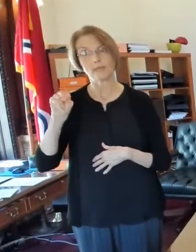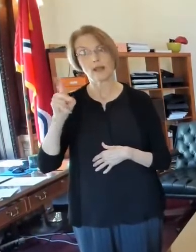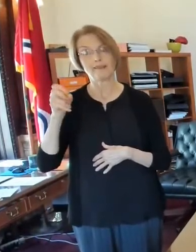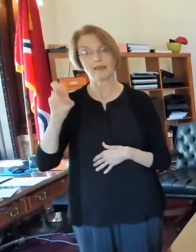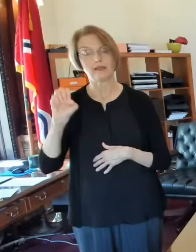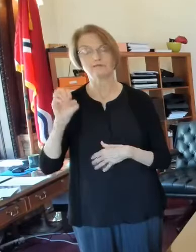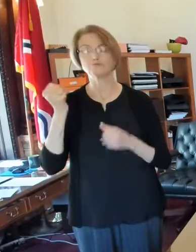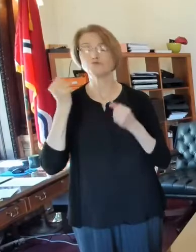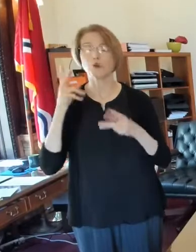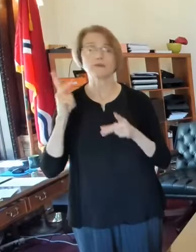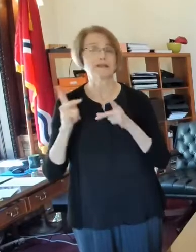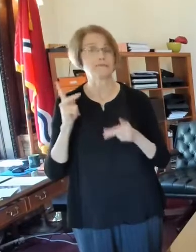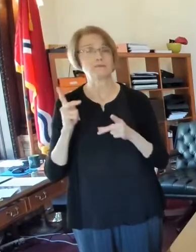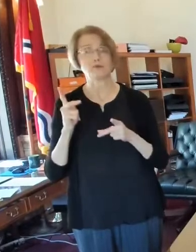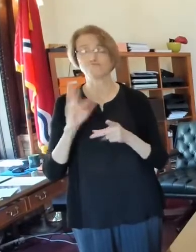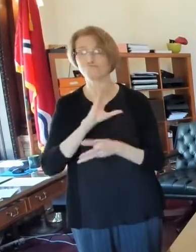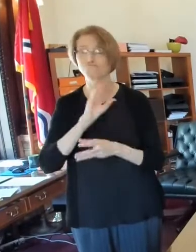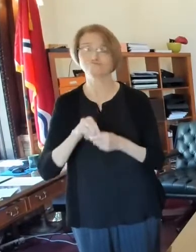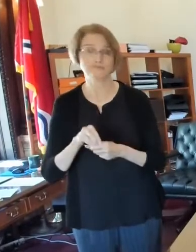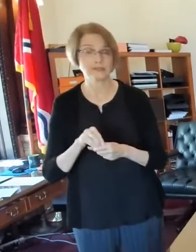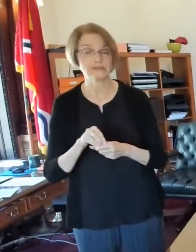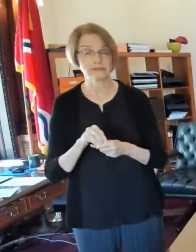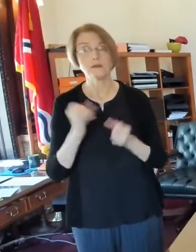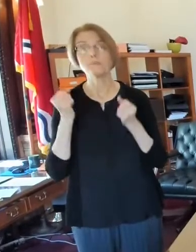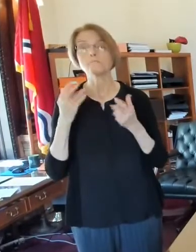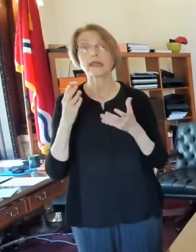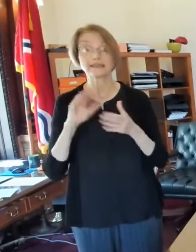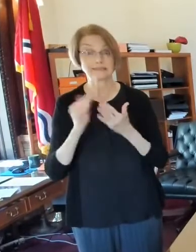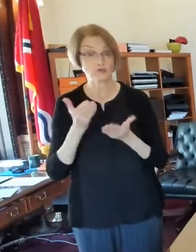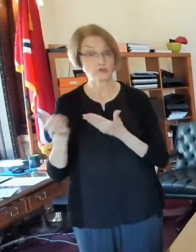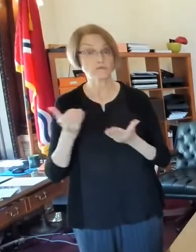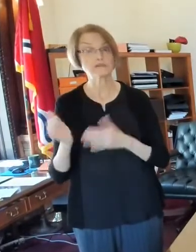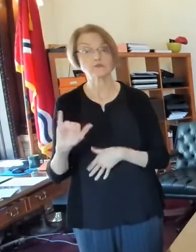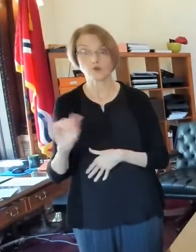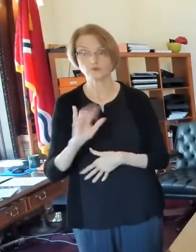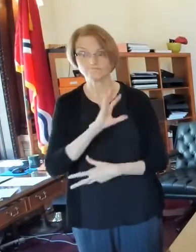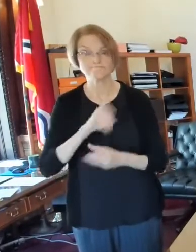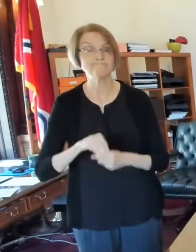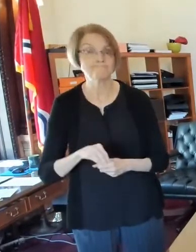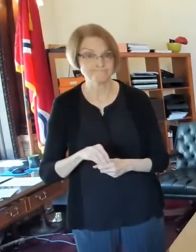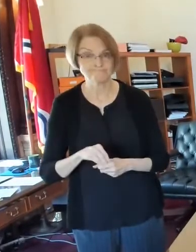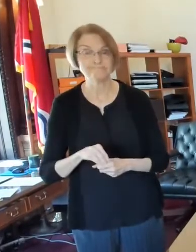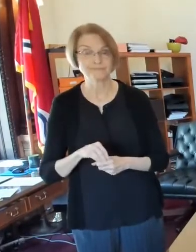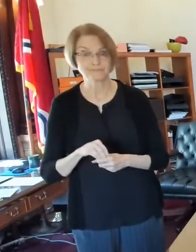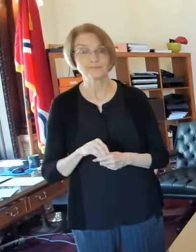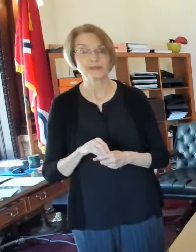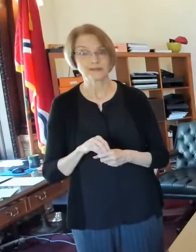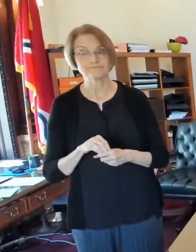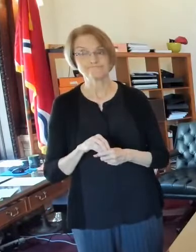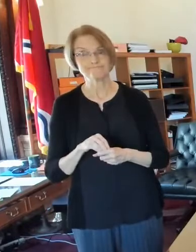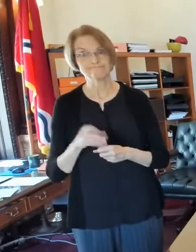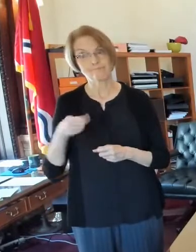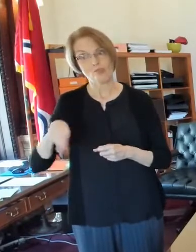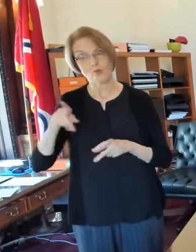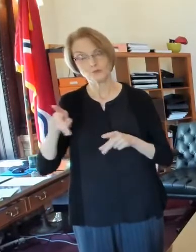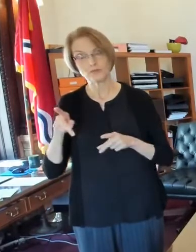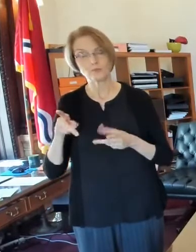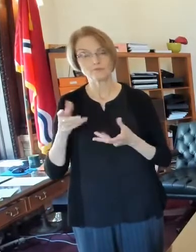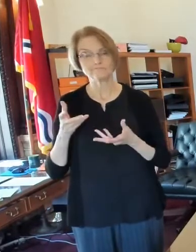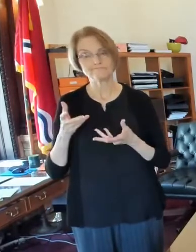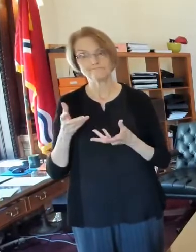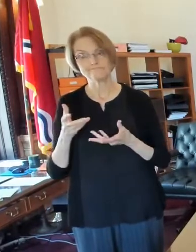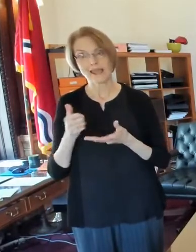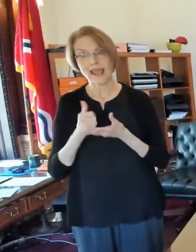who, who participate in this. Many city services as well, um, who, who help, help, uh,